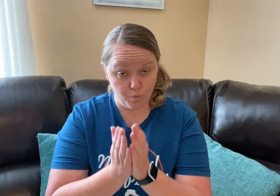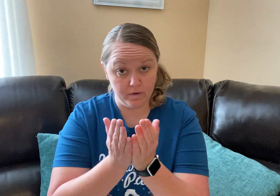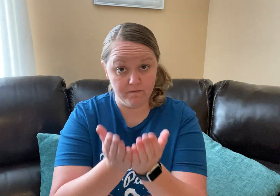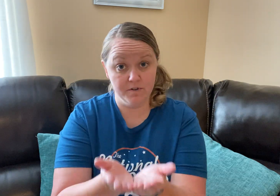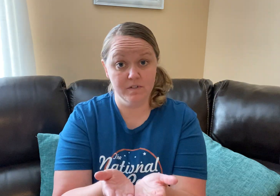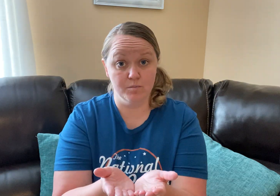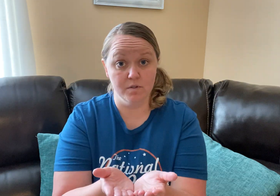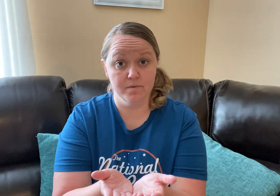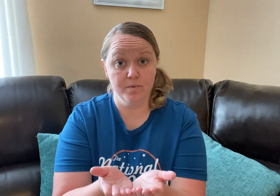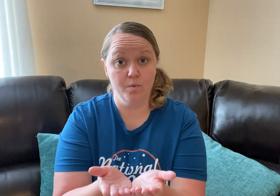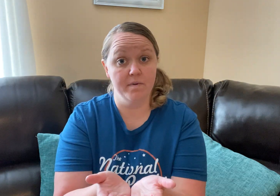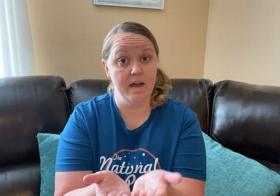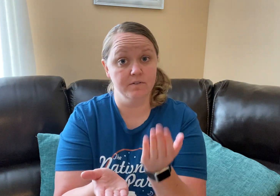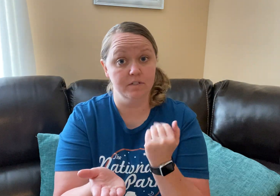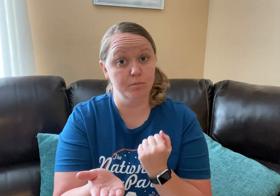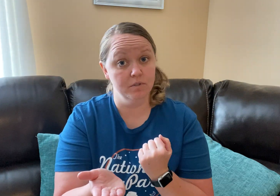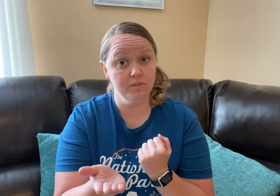Reversible, without a bull.